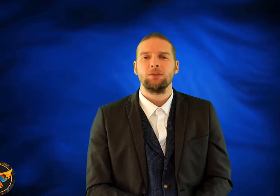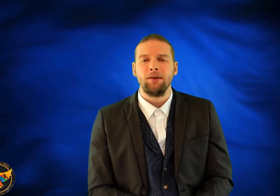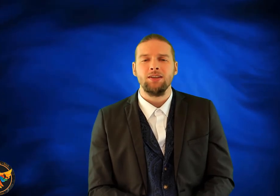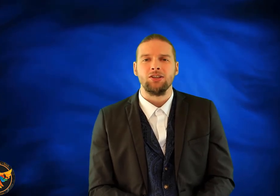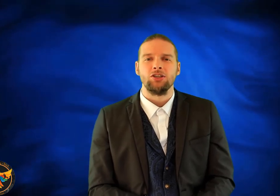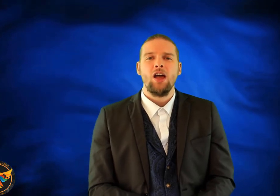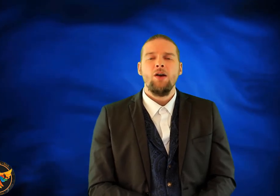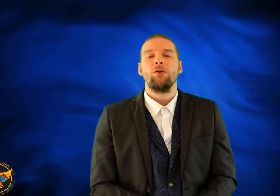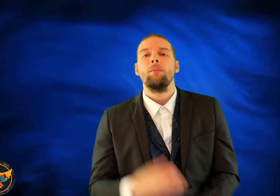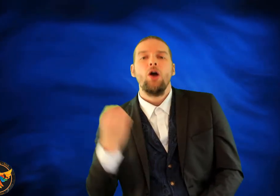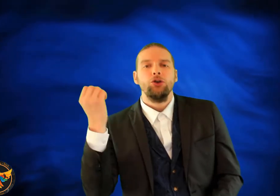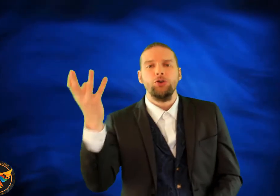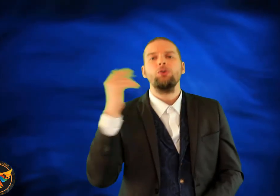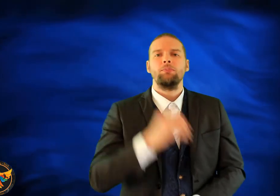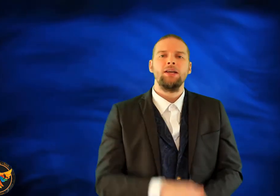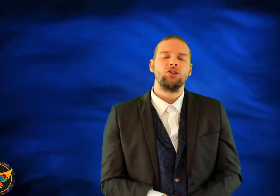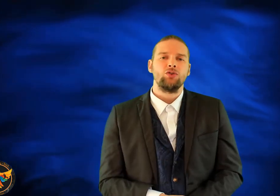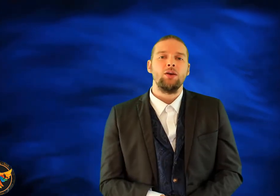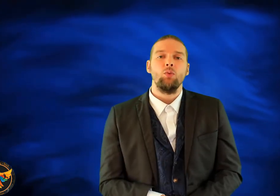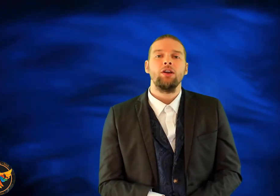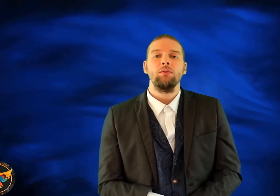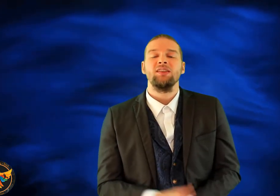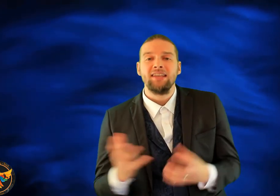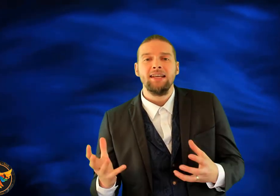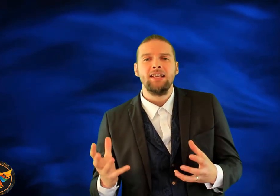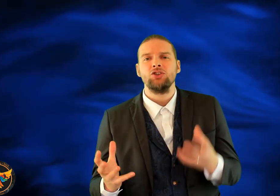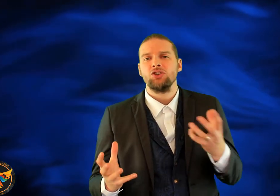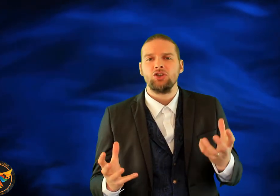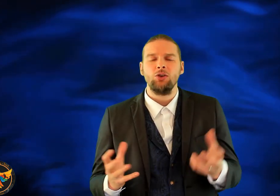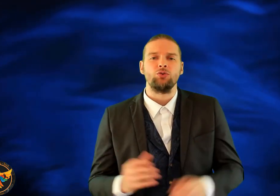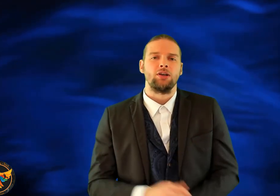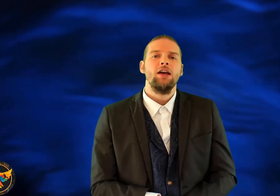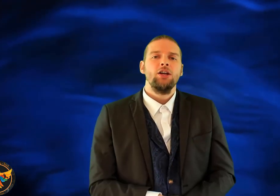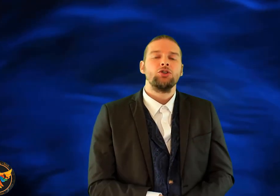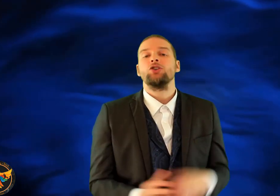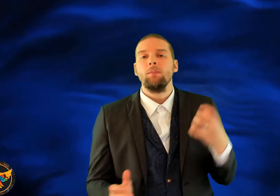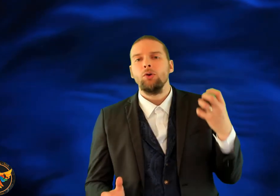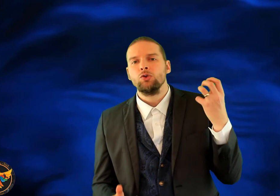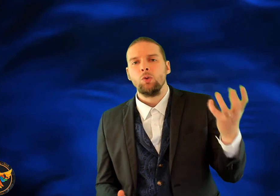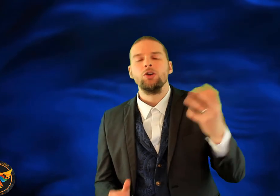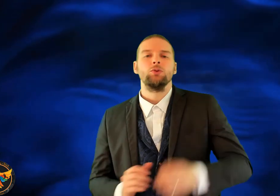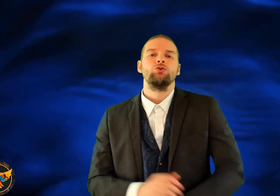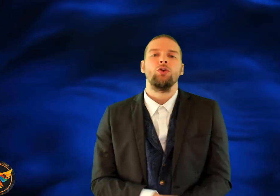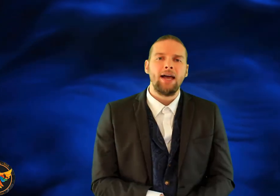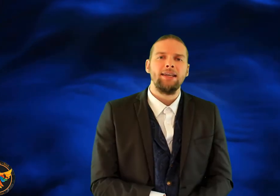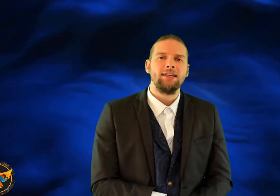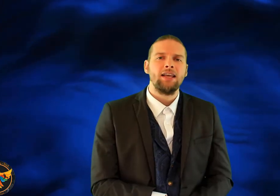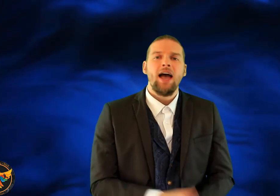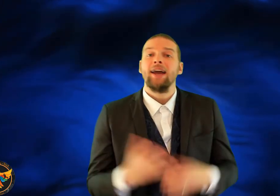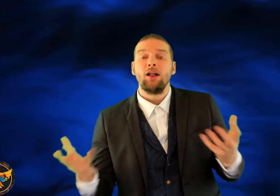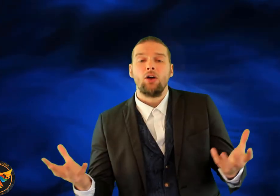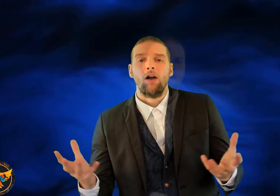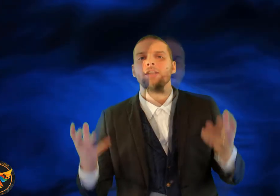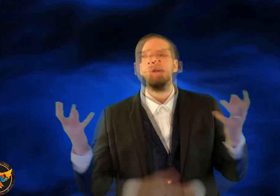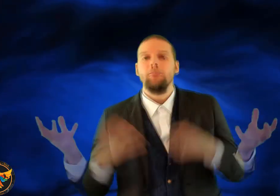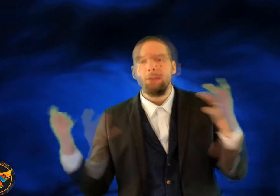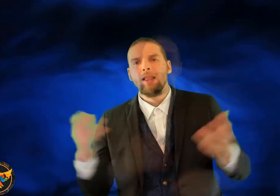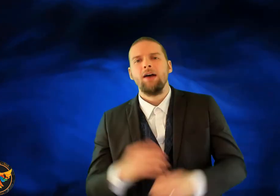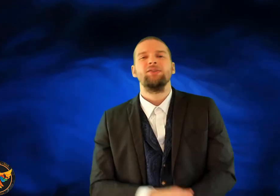experiences, from youth ministry and working with teenagers and children, to someone who's worked with drug addicts and alcoholics, people that have